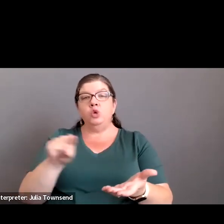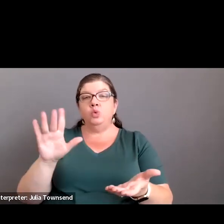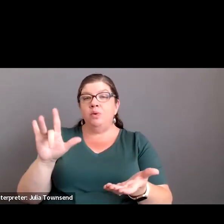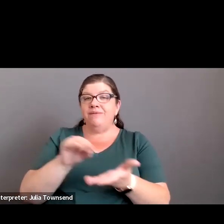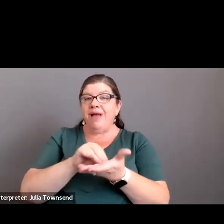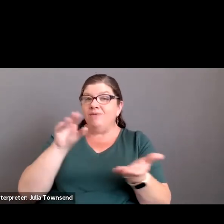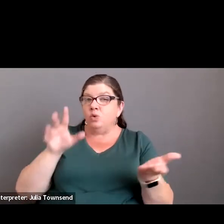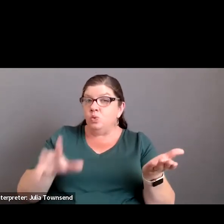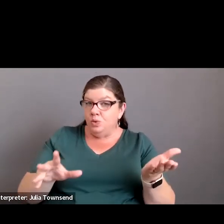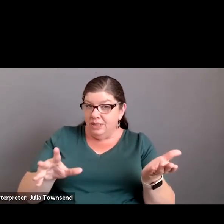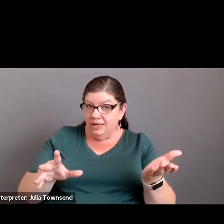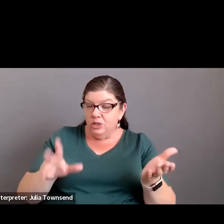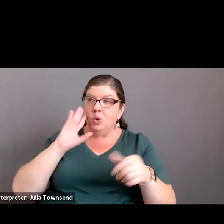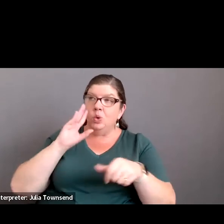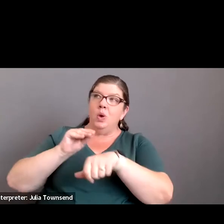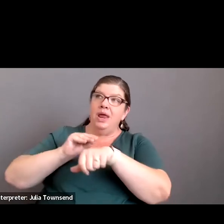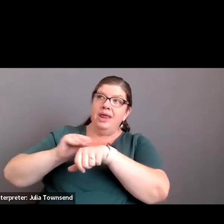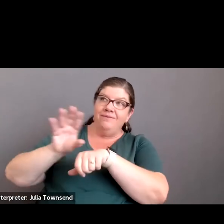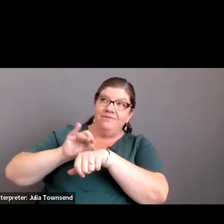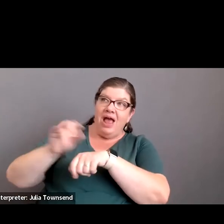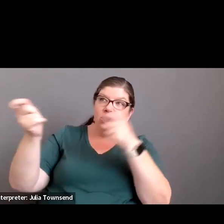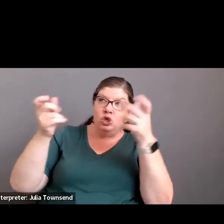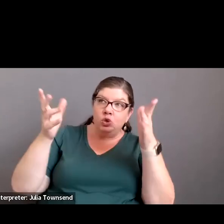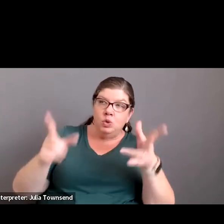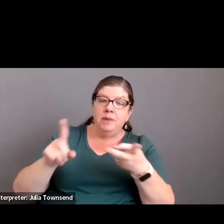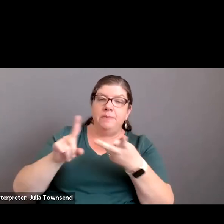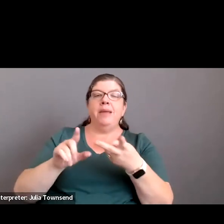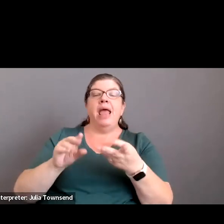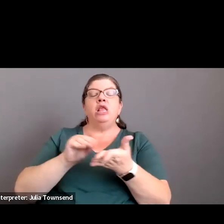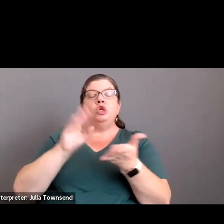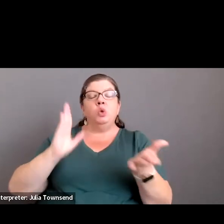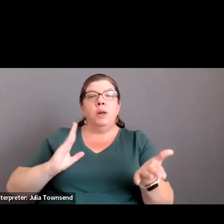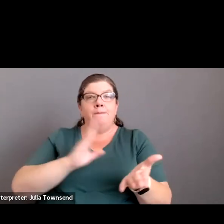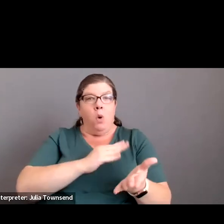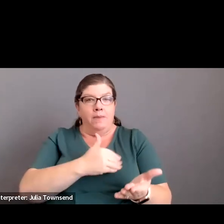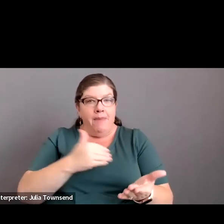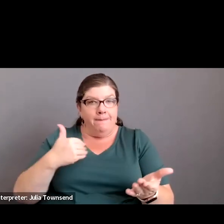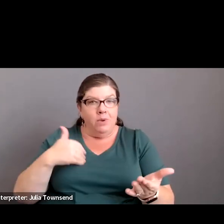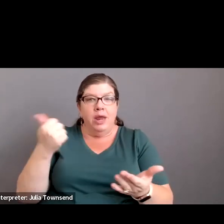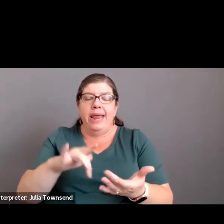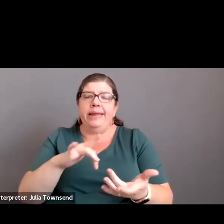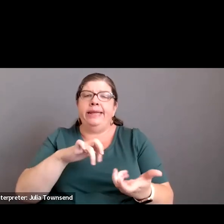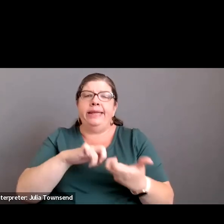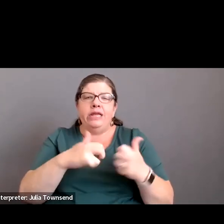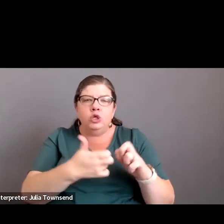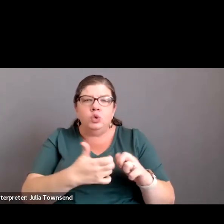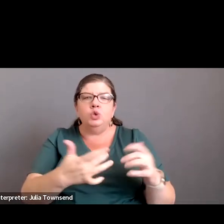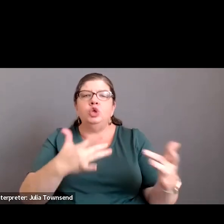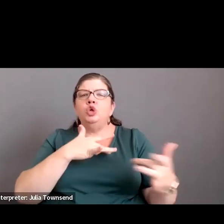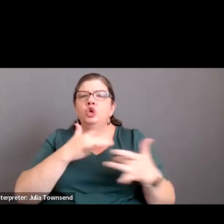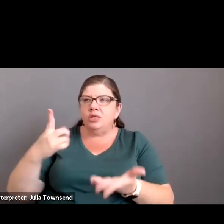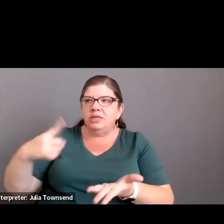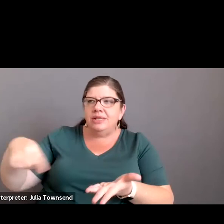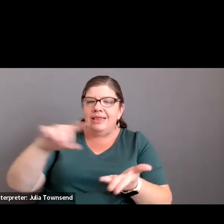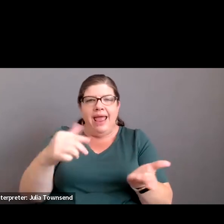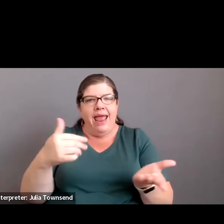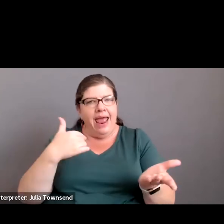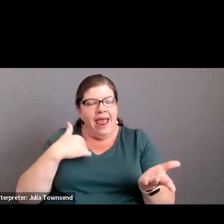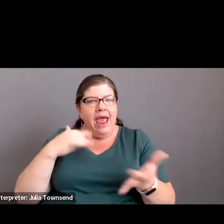students who advise the superintendent and the student board member on any issues and concerns that they have regarding